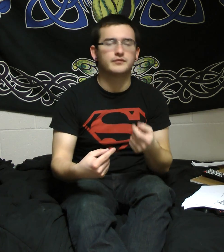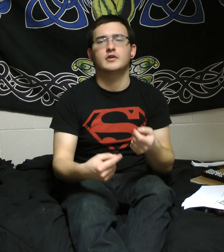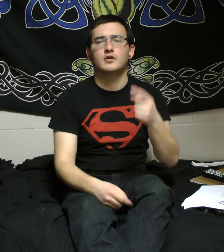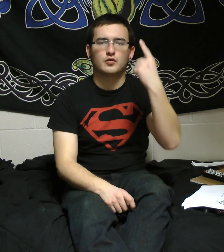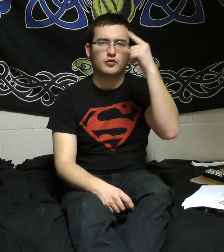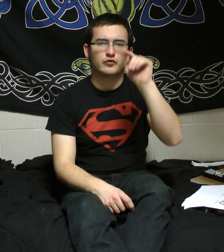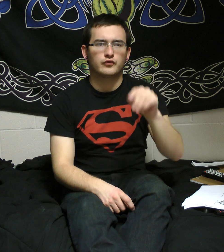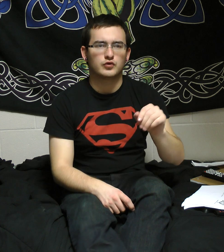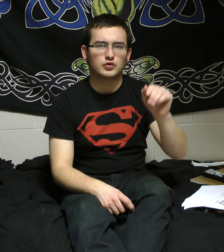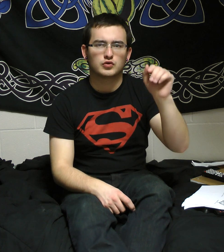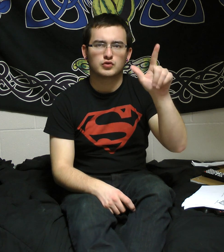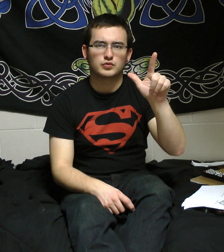now